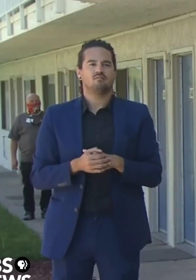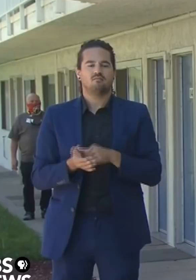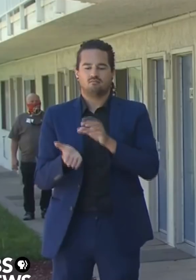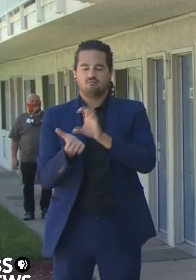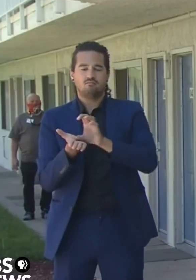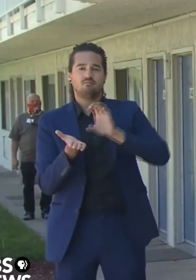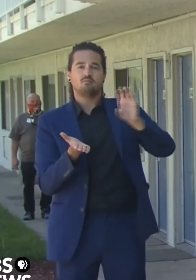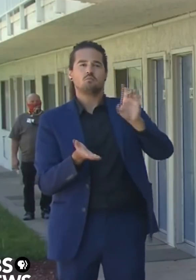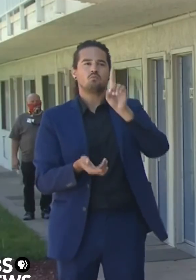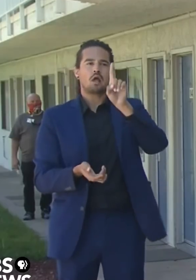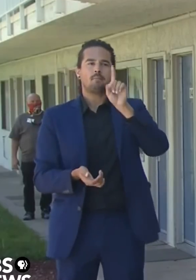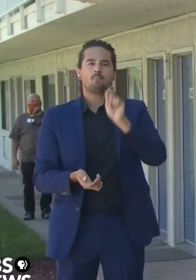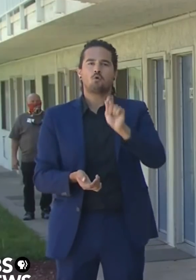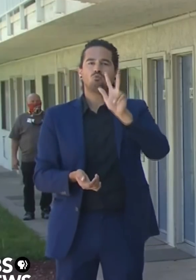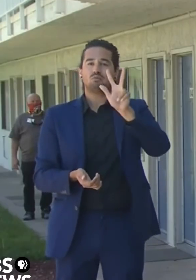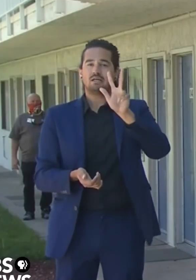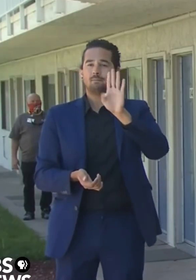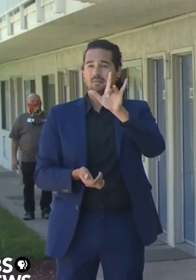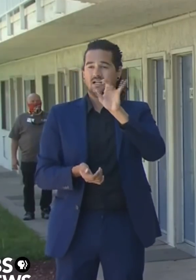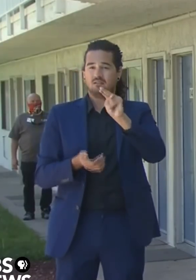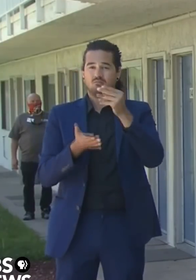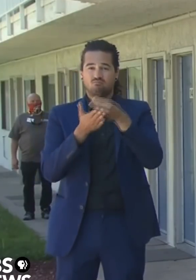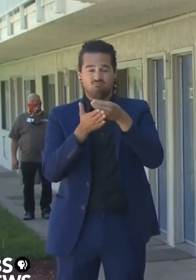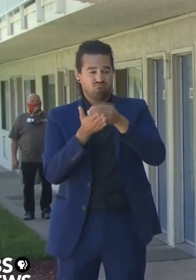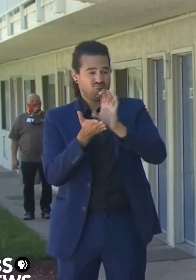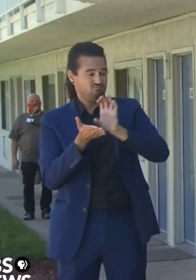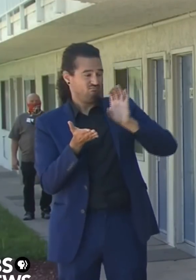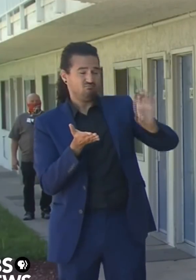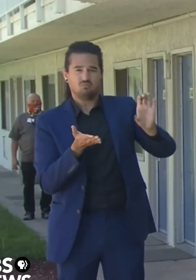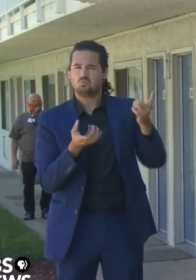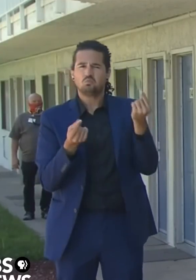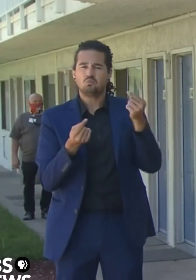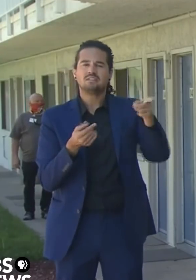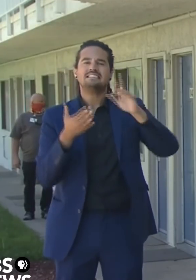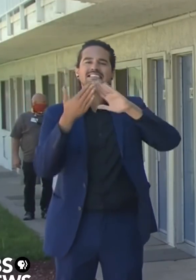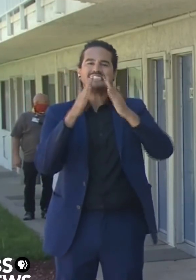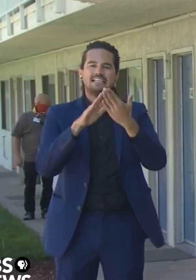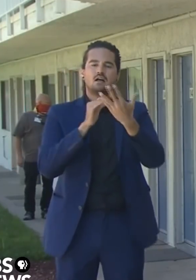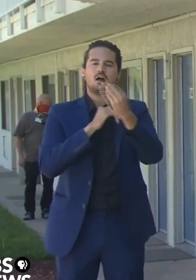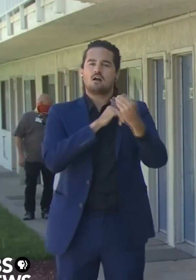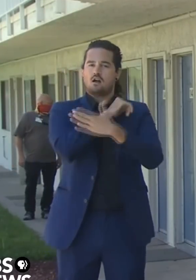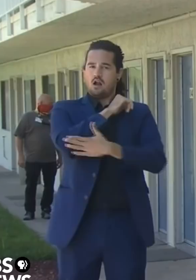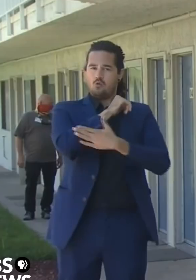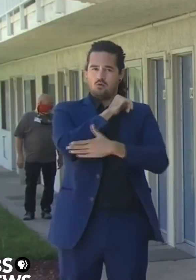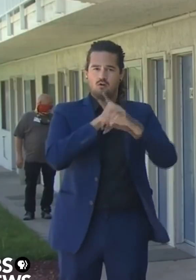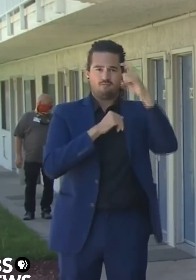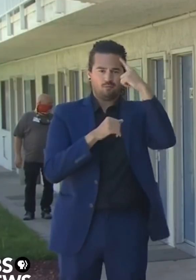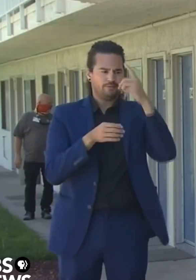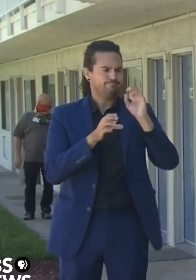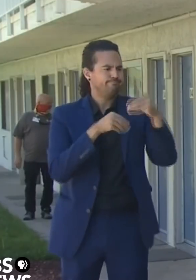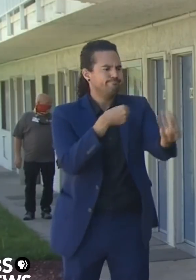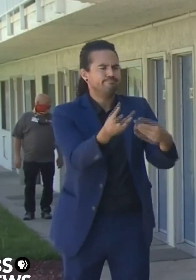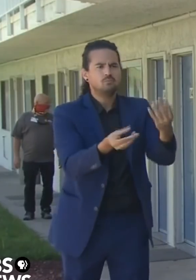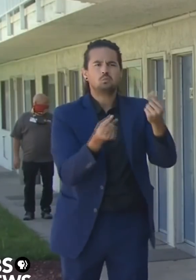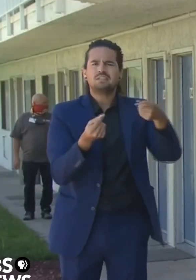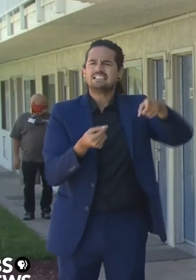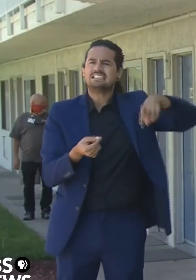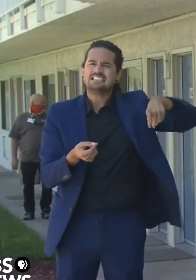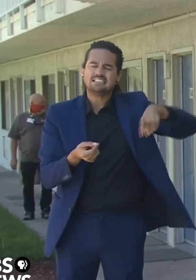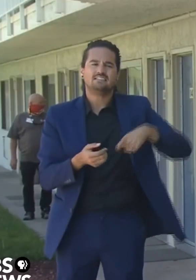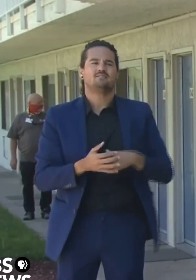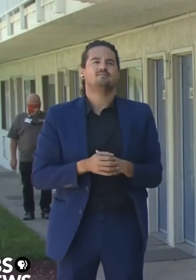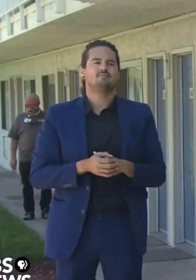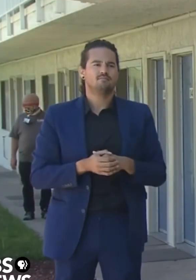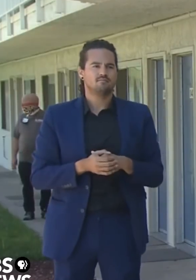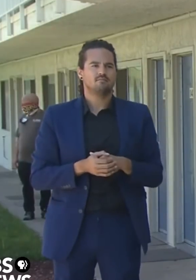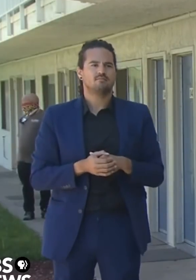to counties to support programs like this, meaning despite the deficit, despite the headwinds of